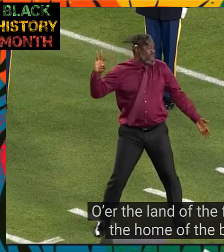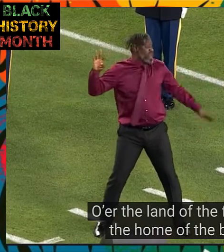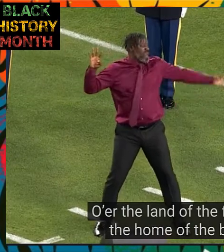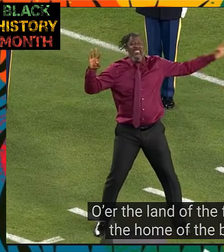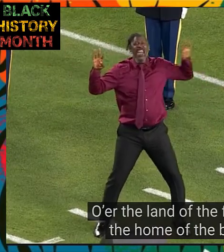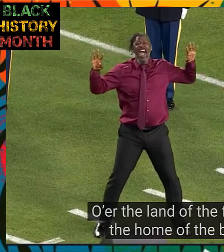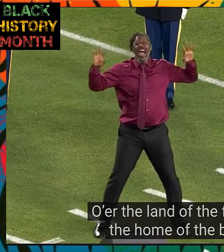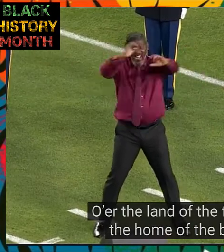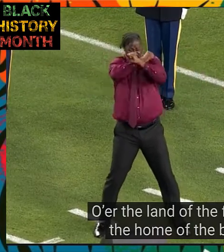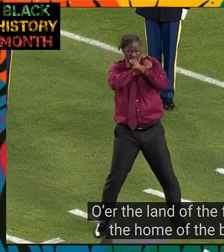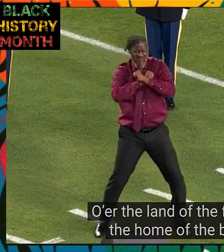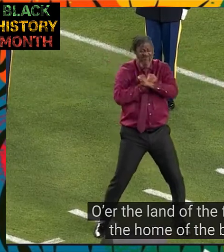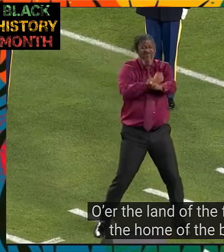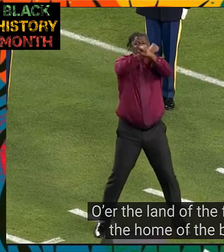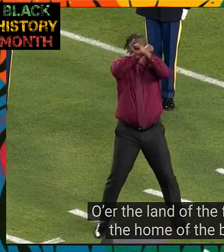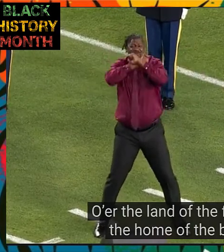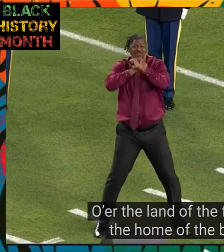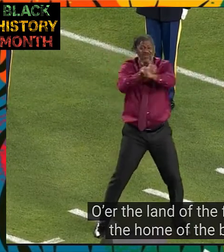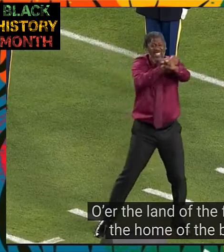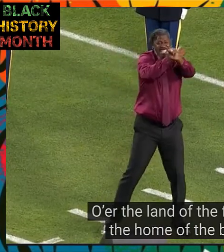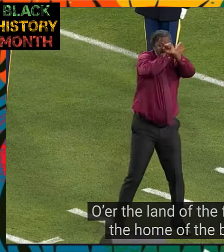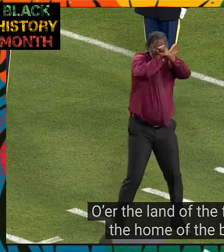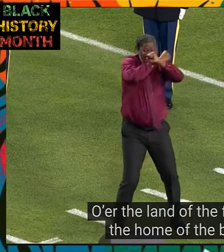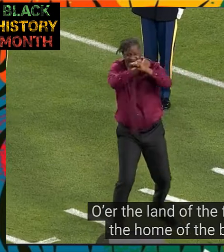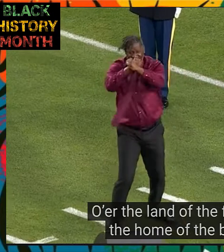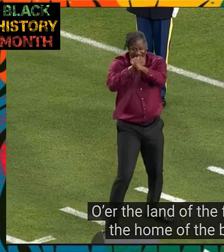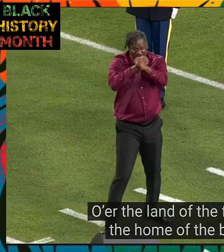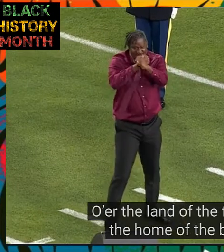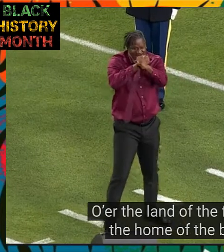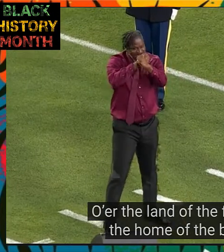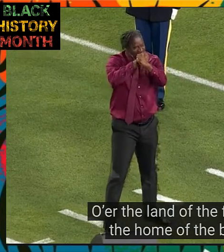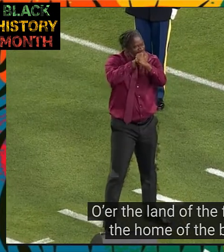free